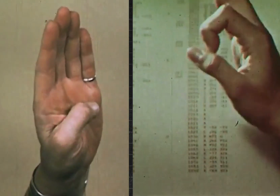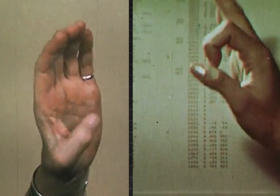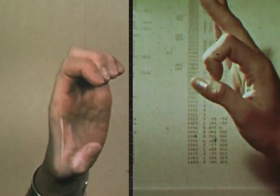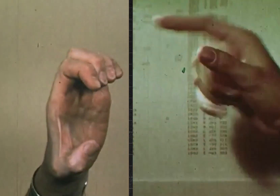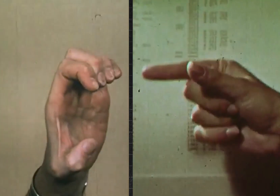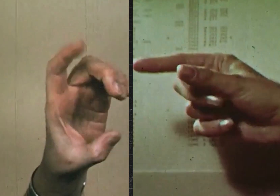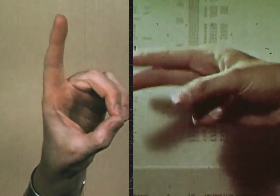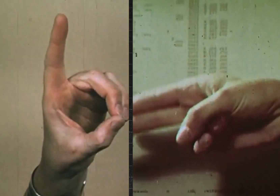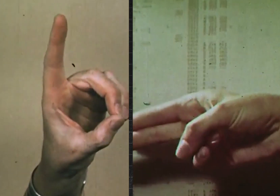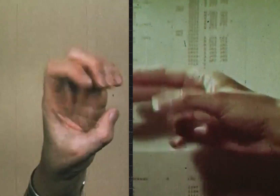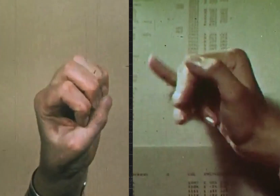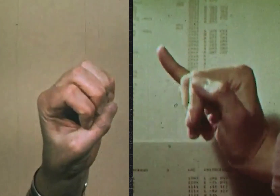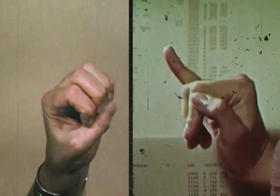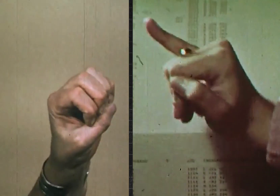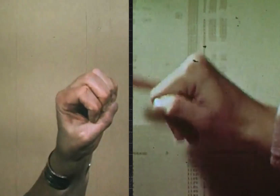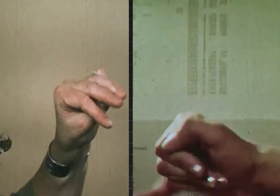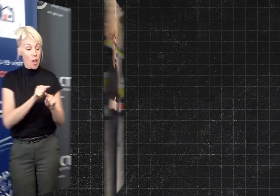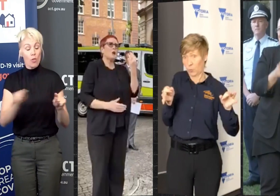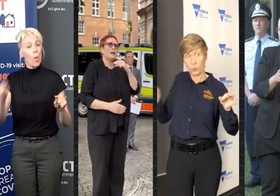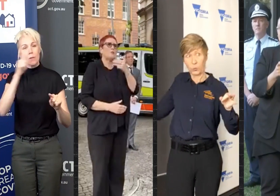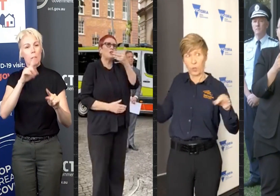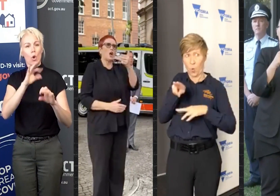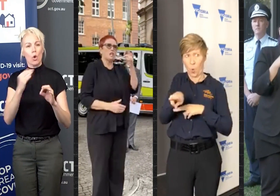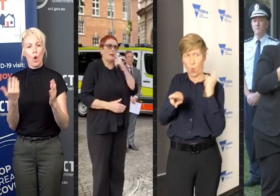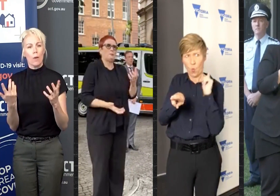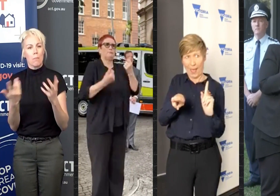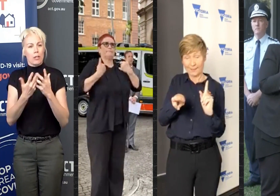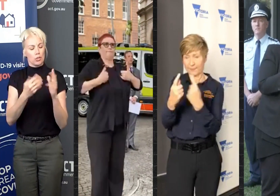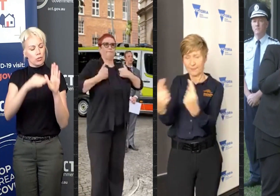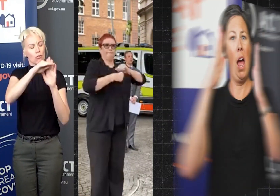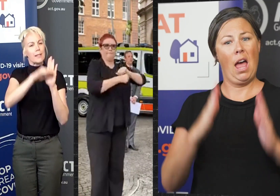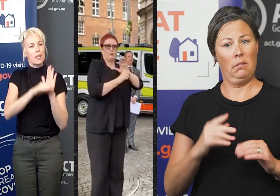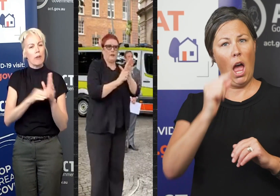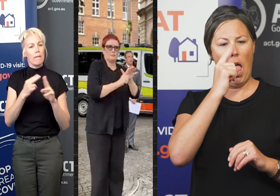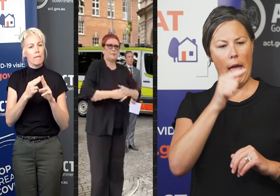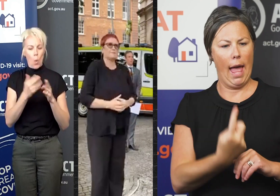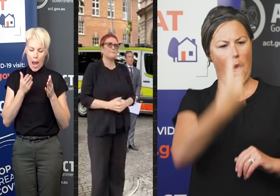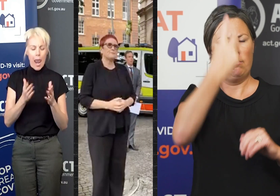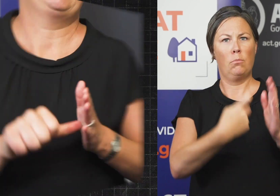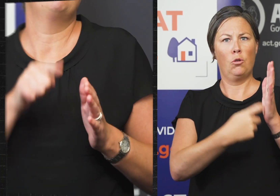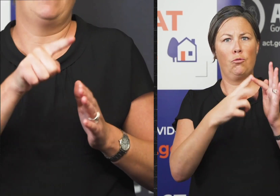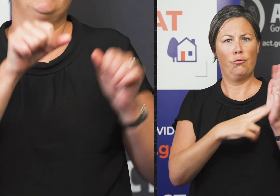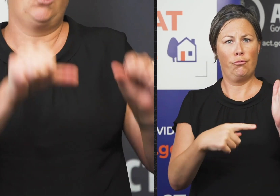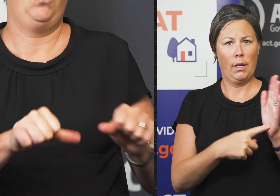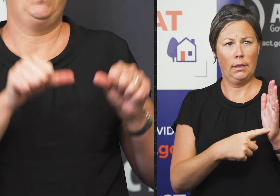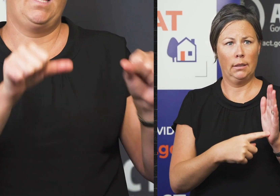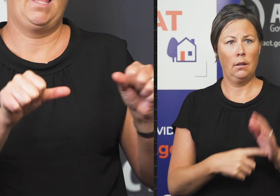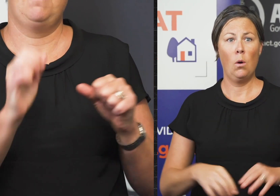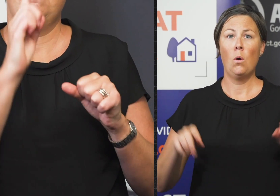Like there's no direct equivalent of a signed language to English. Australia's dominant signed language is Auslan but that's